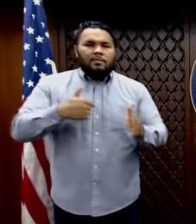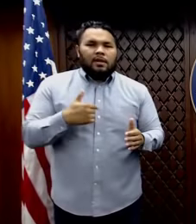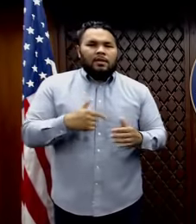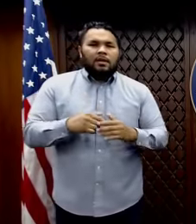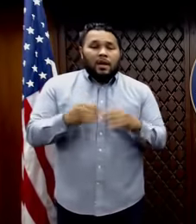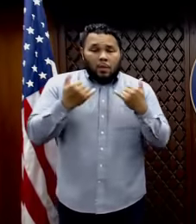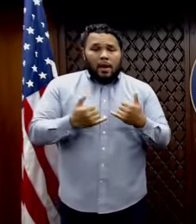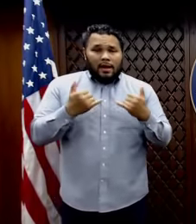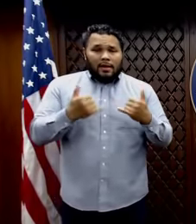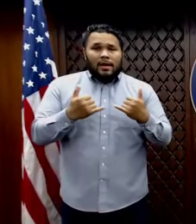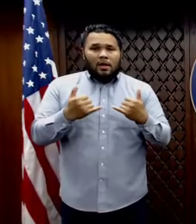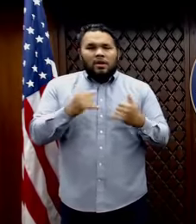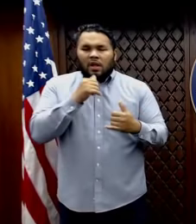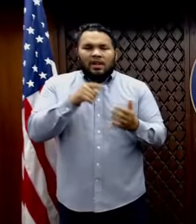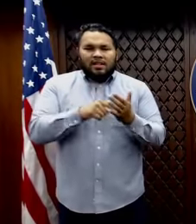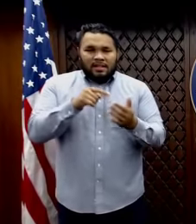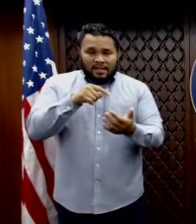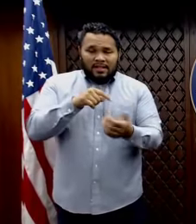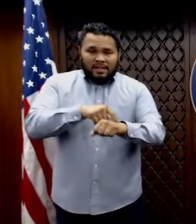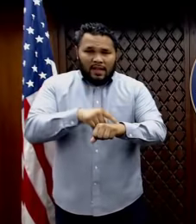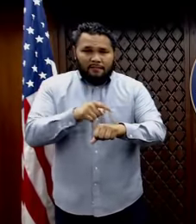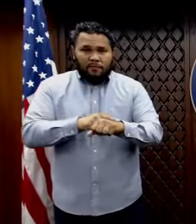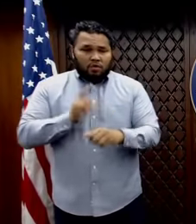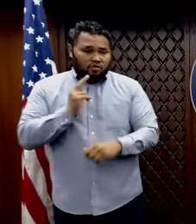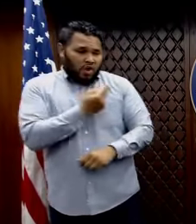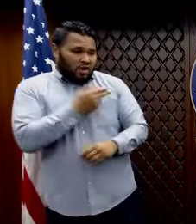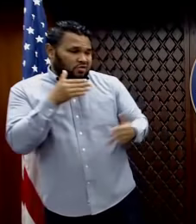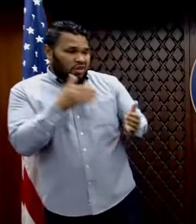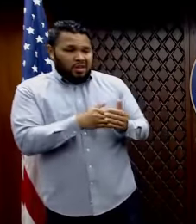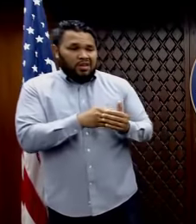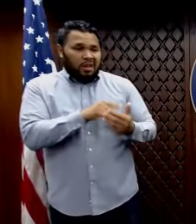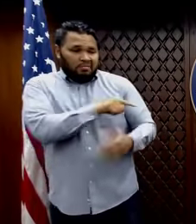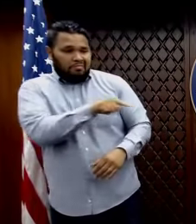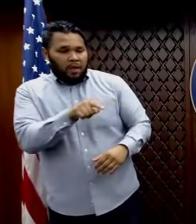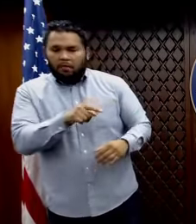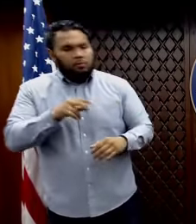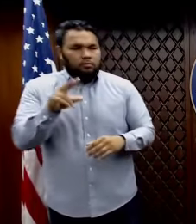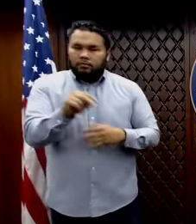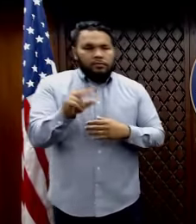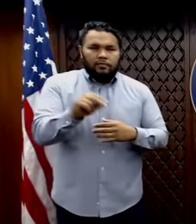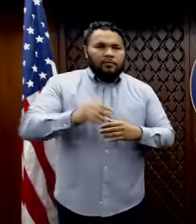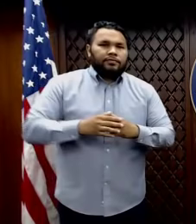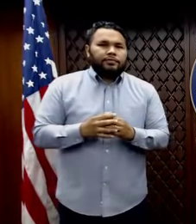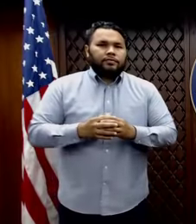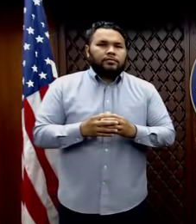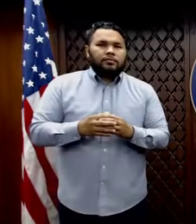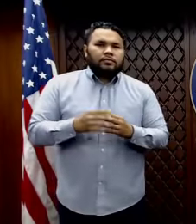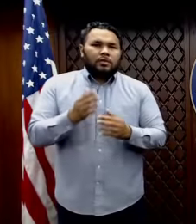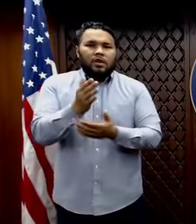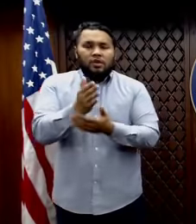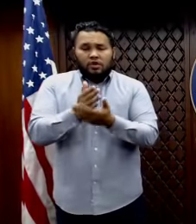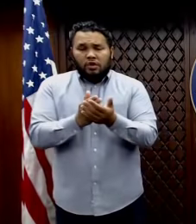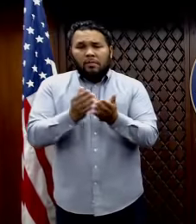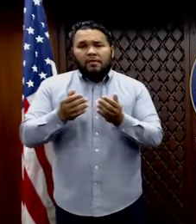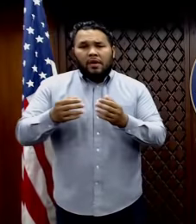us versus them. While there are sailors on board that ship from every corner of the nation, some of those sailors